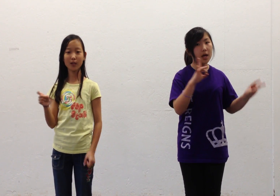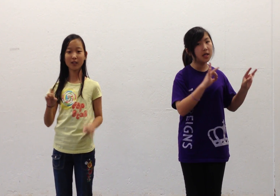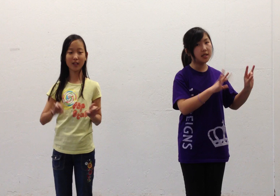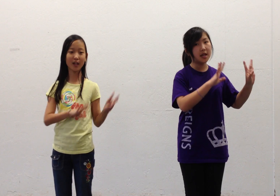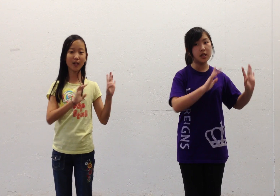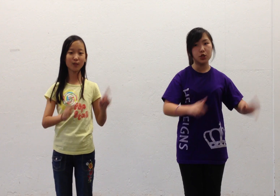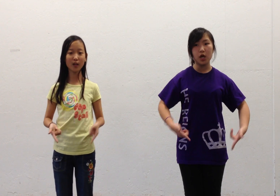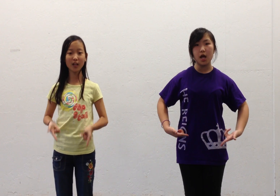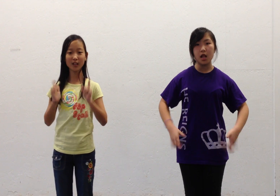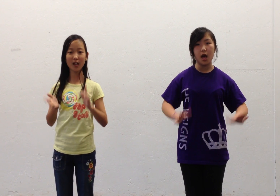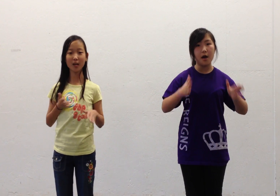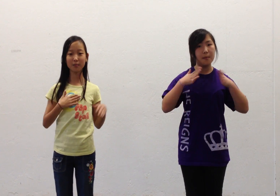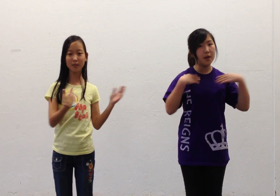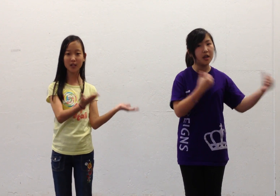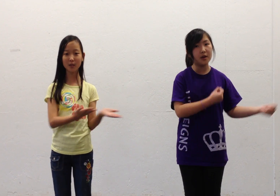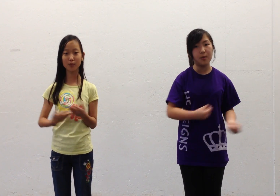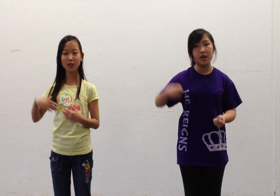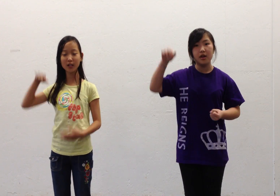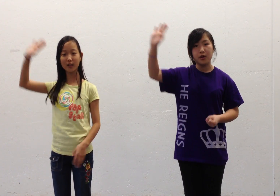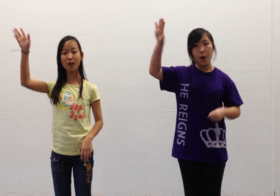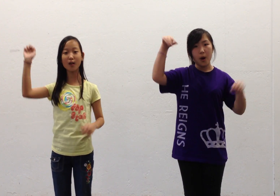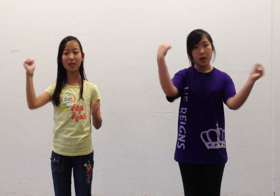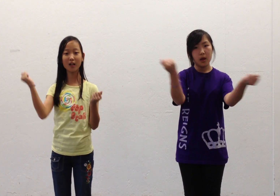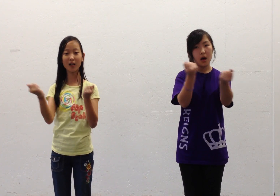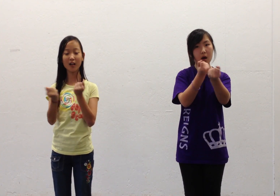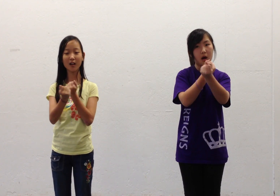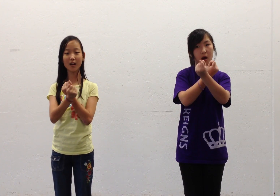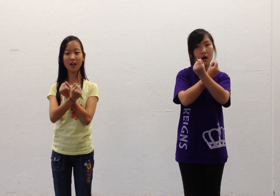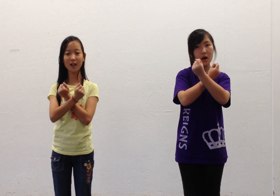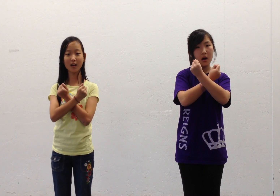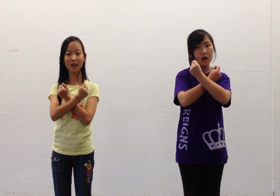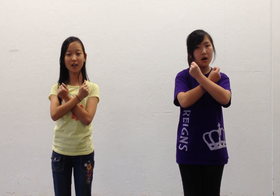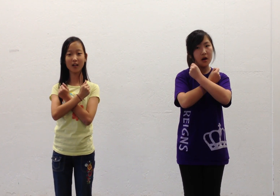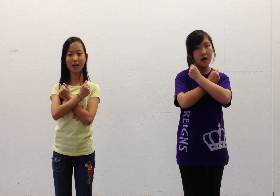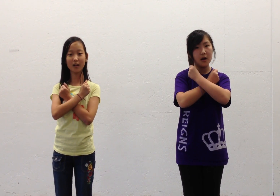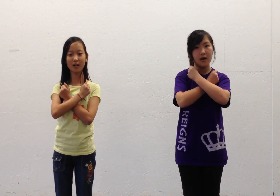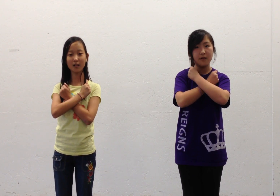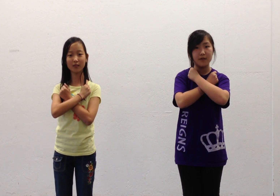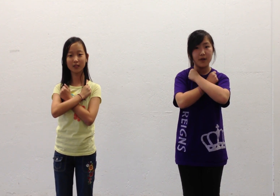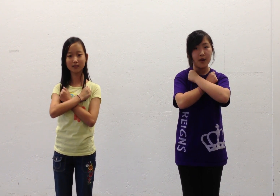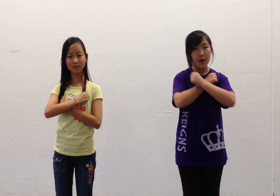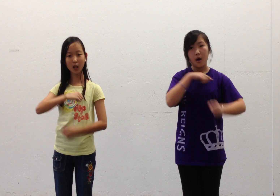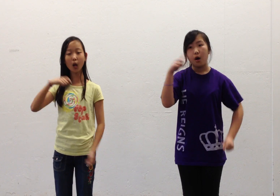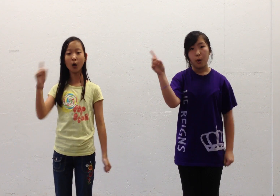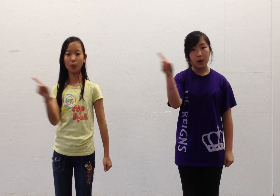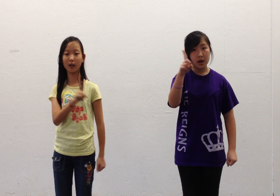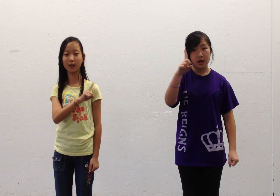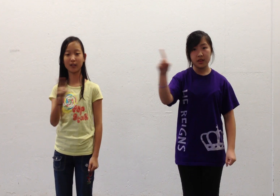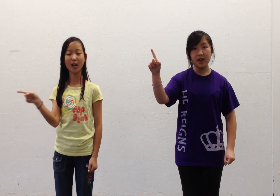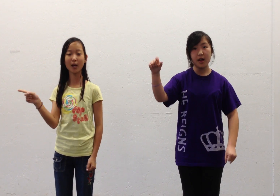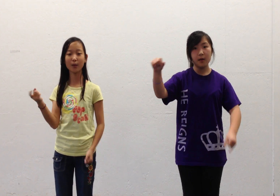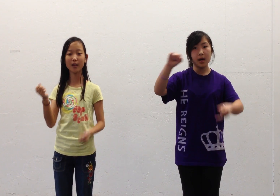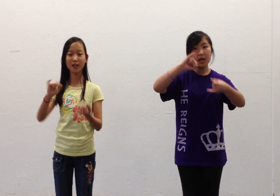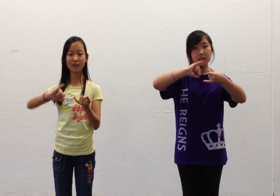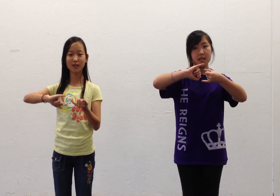is hate, yet let me bring your love, where there is